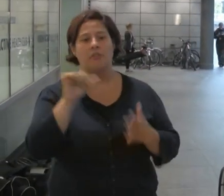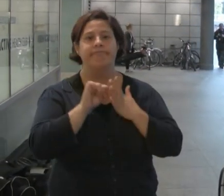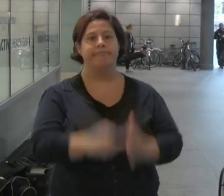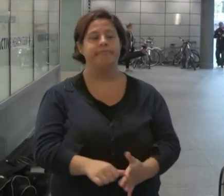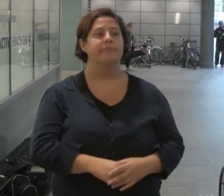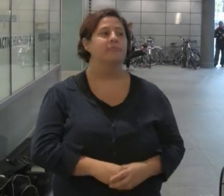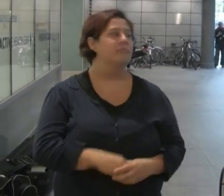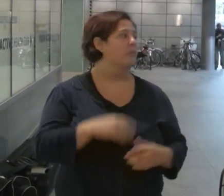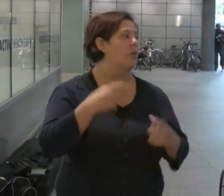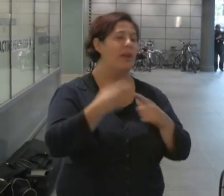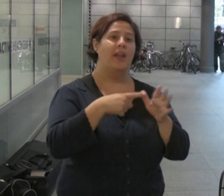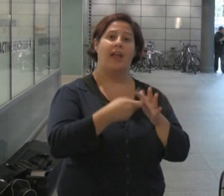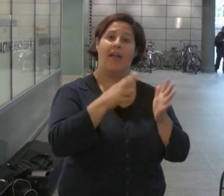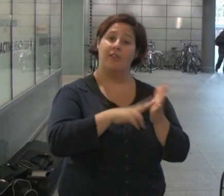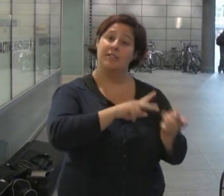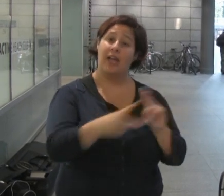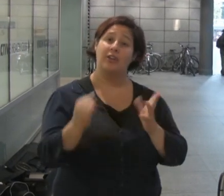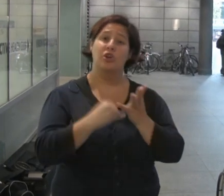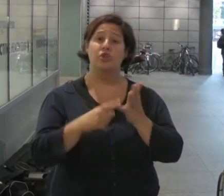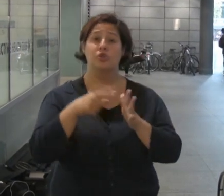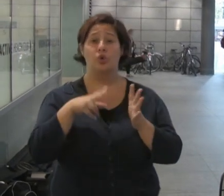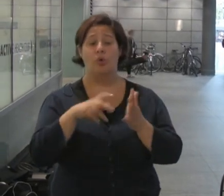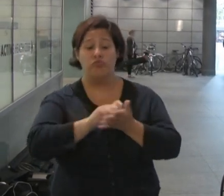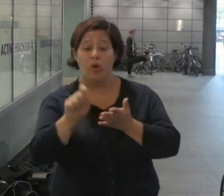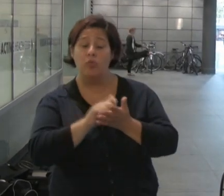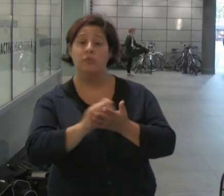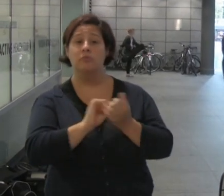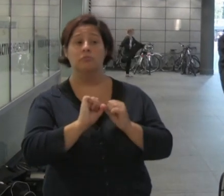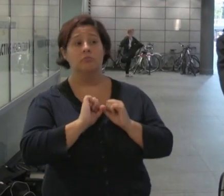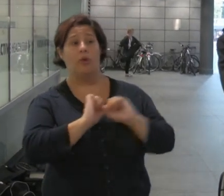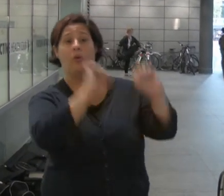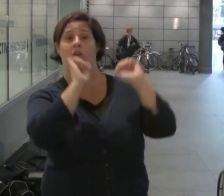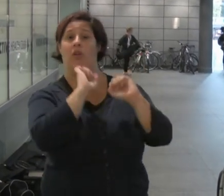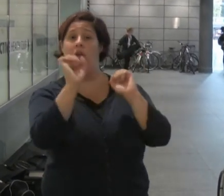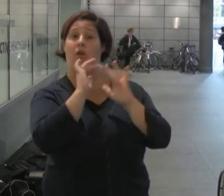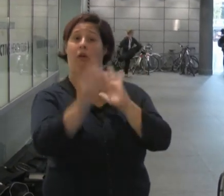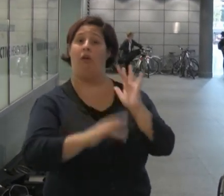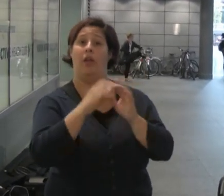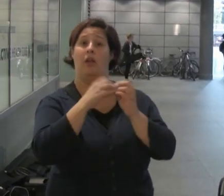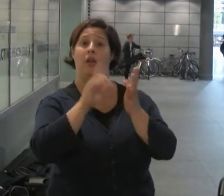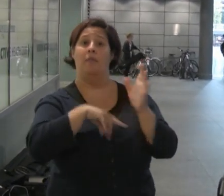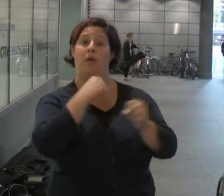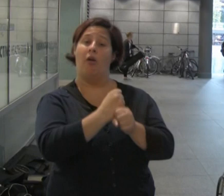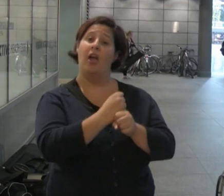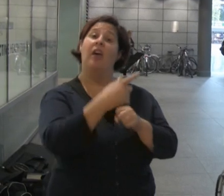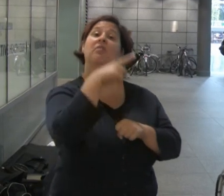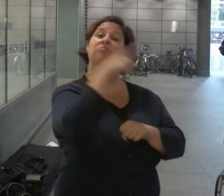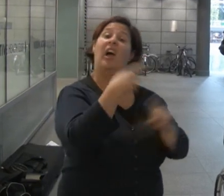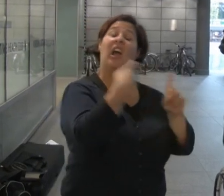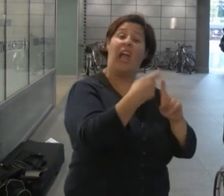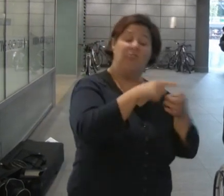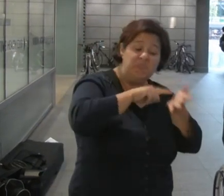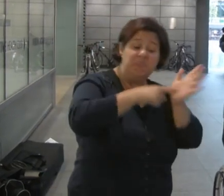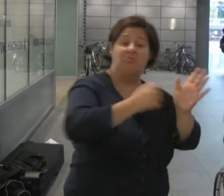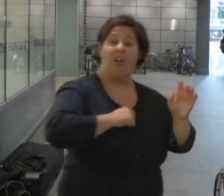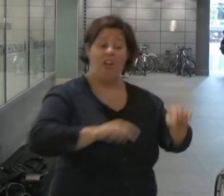After Karen died, Sue Marsh wrote the following about her in her blog. Karen embodied our fight in almost every way.